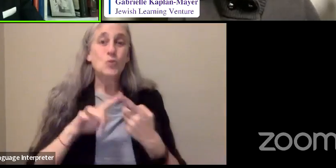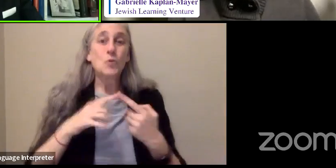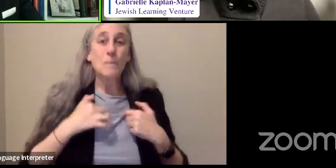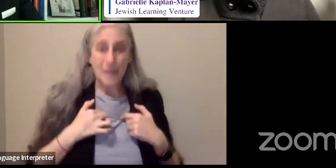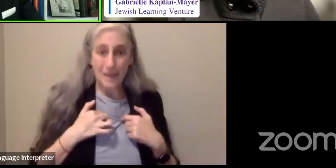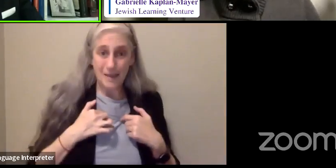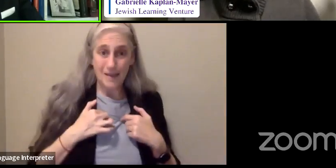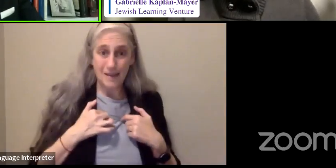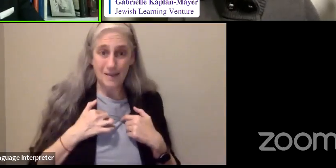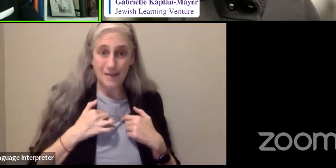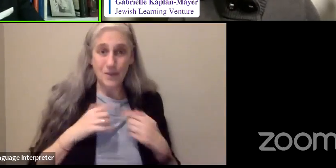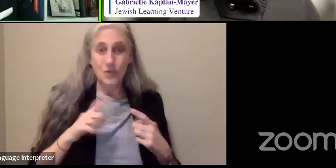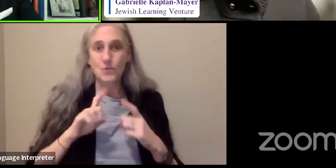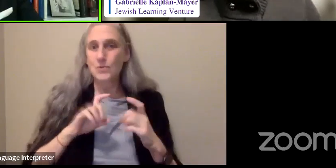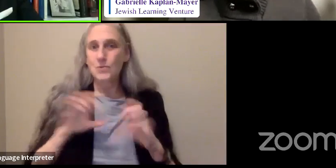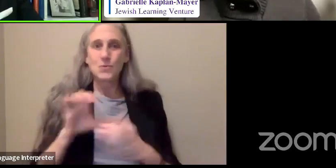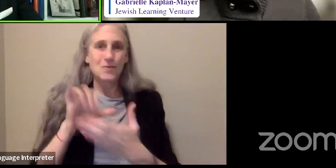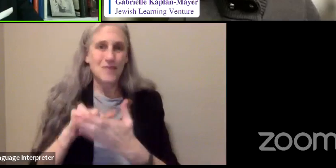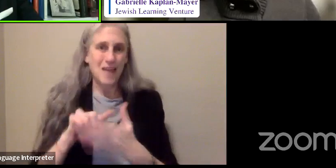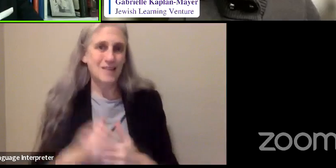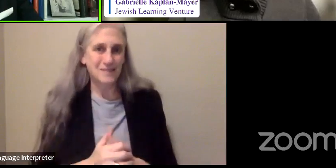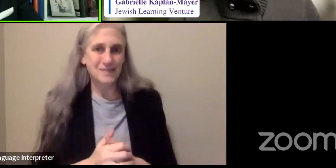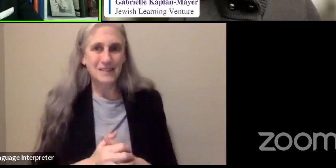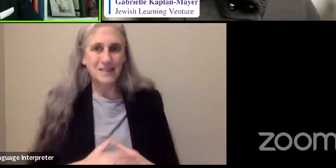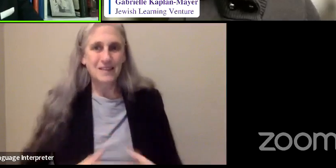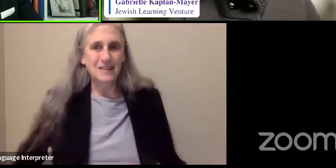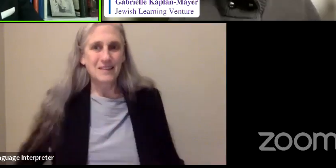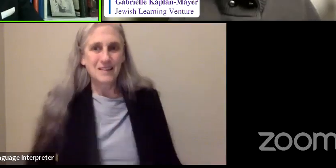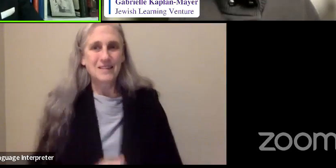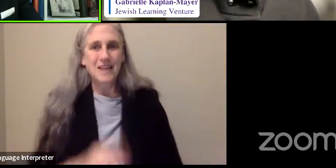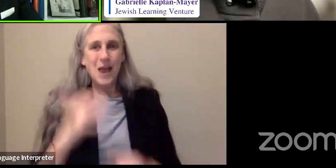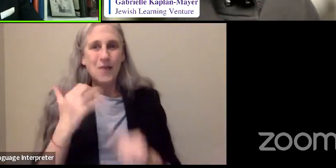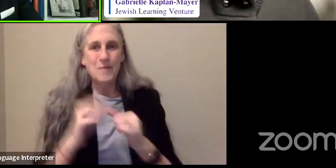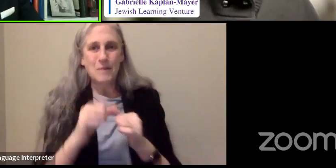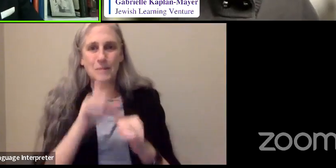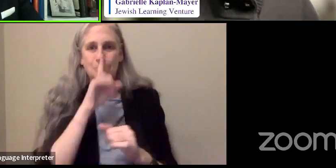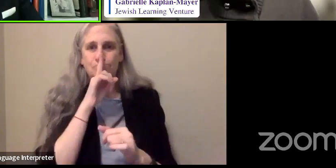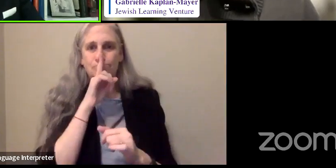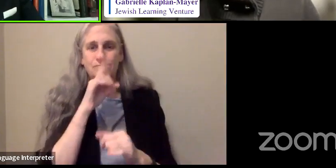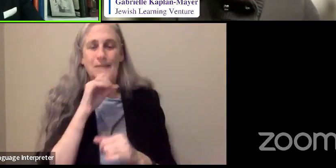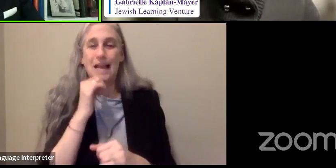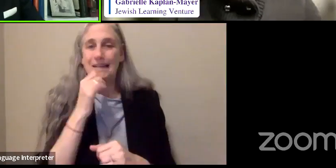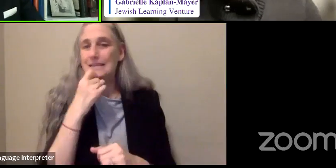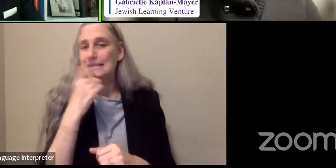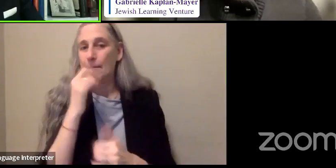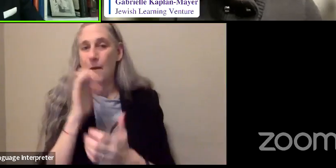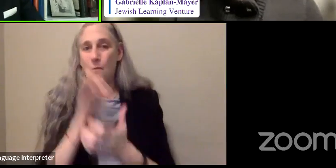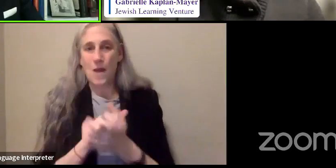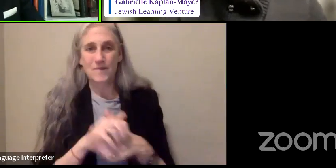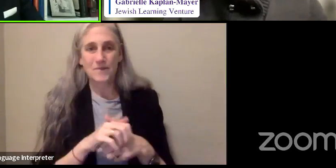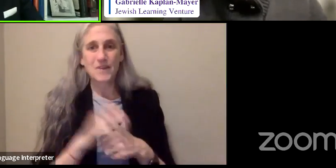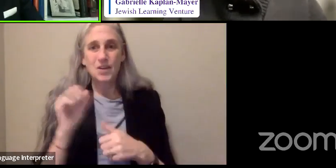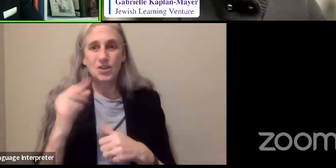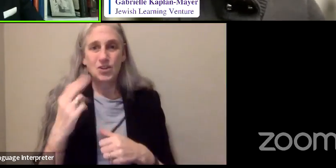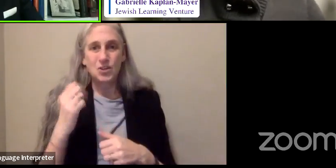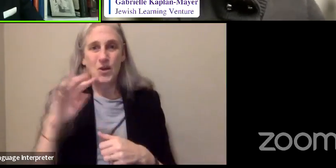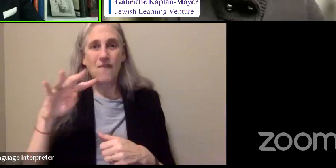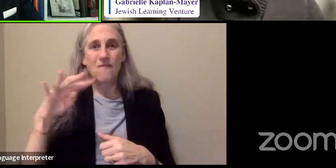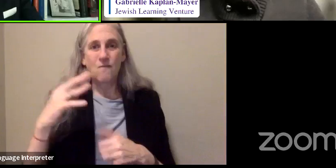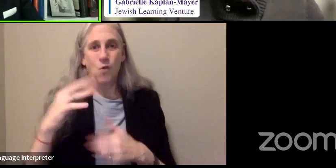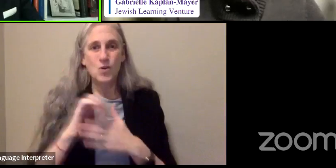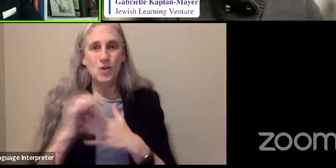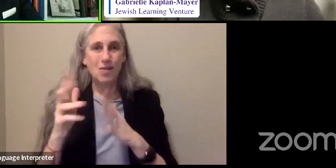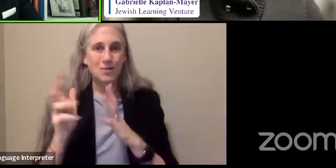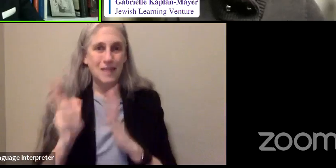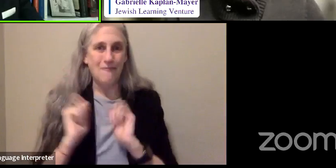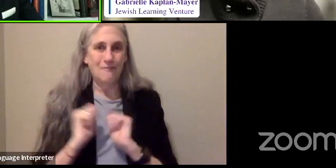And I remember not telling my wife that she was going to have $4 left in her